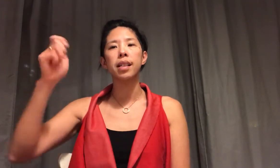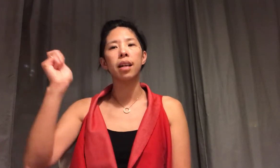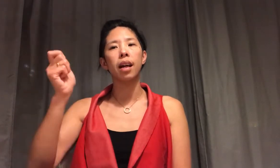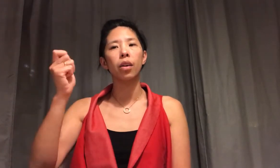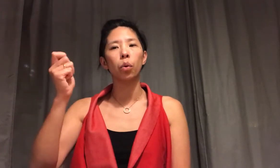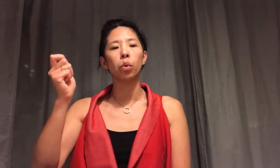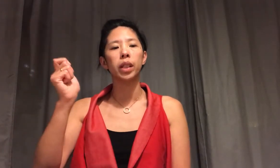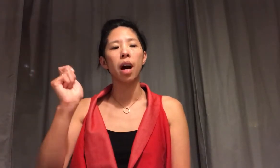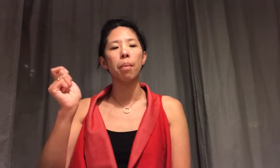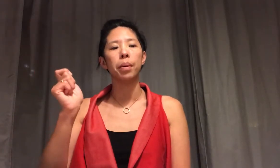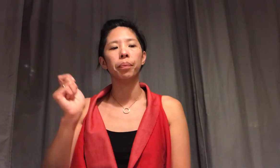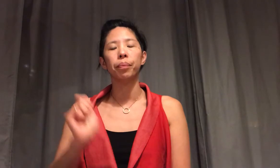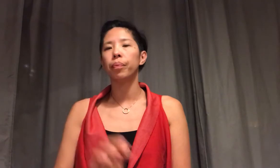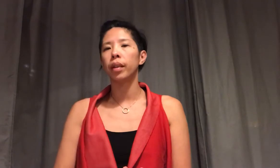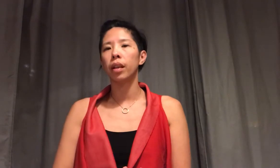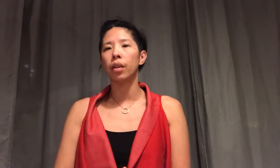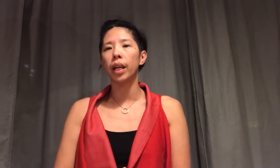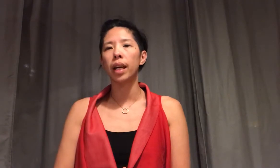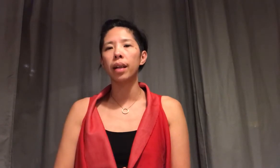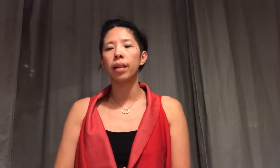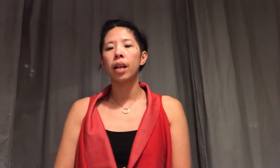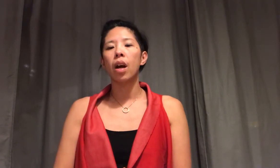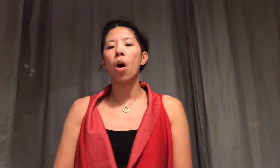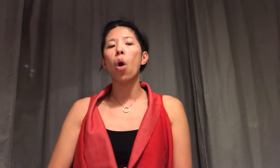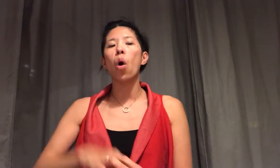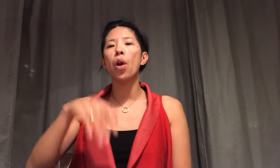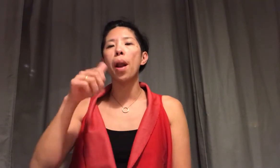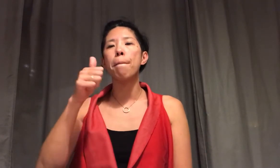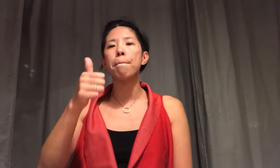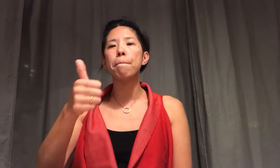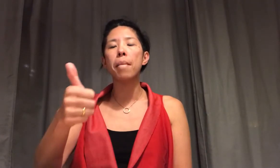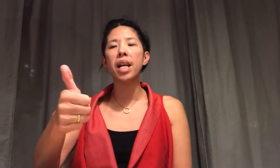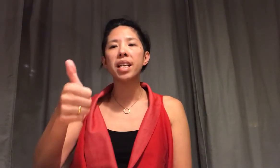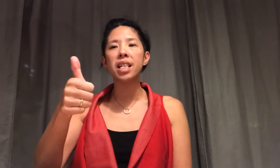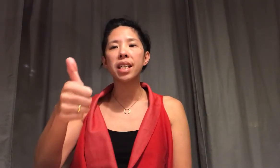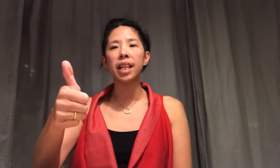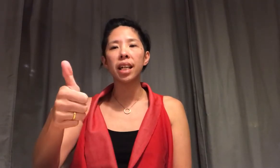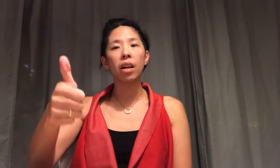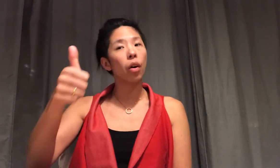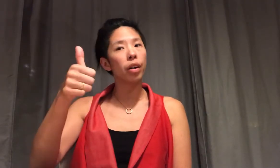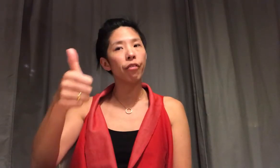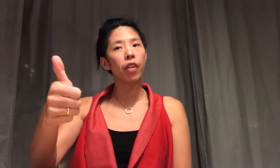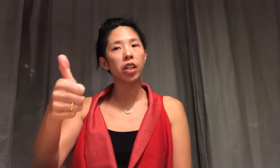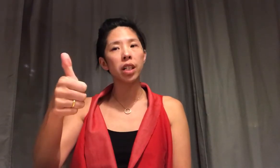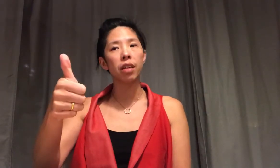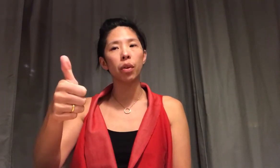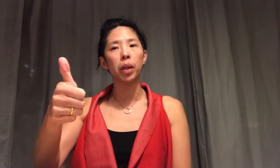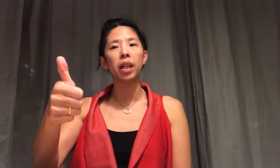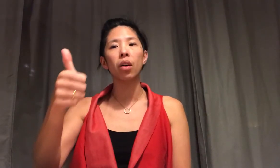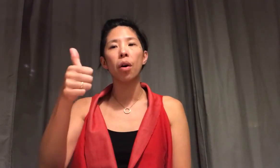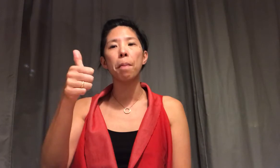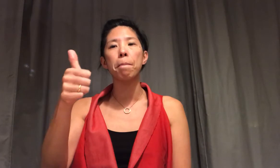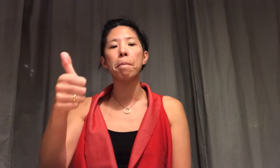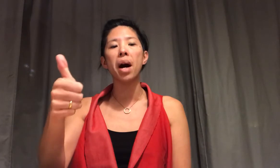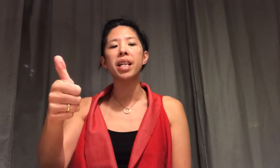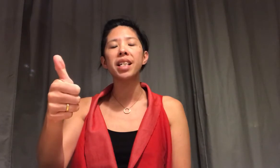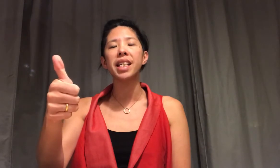and hold it up okay on Monday on the first day of the week on Monday